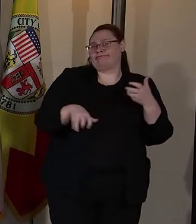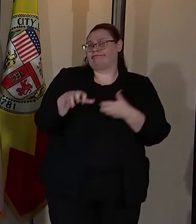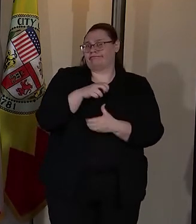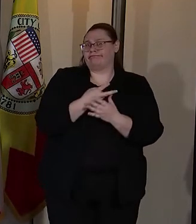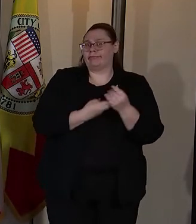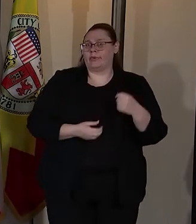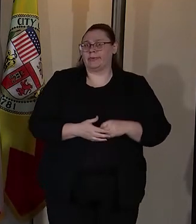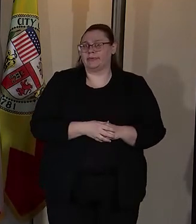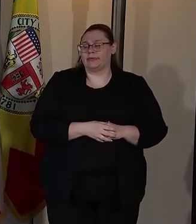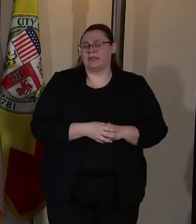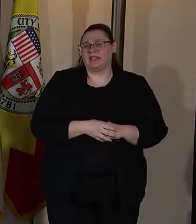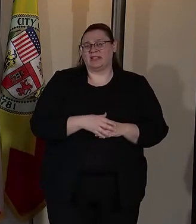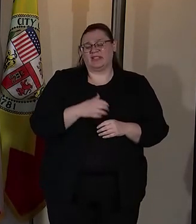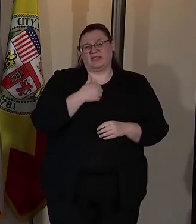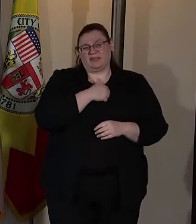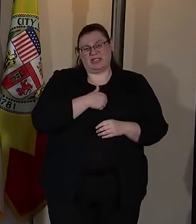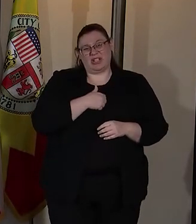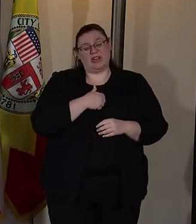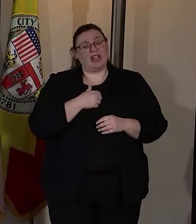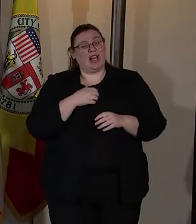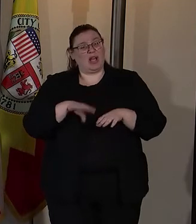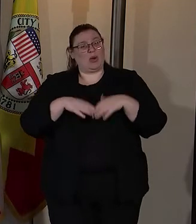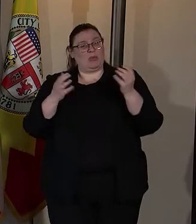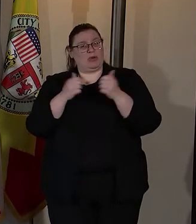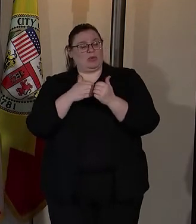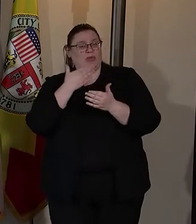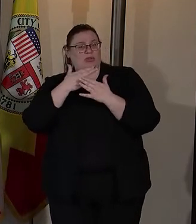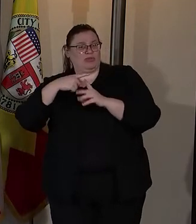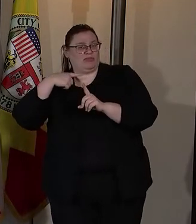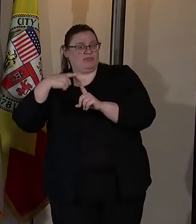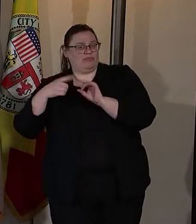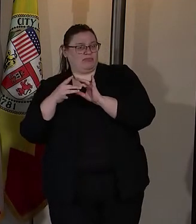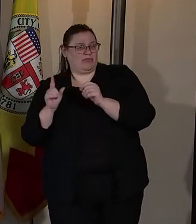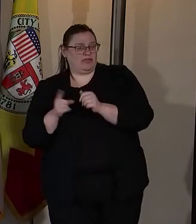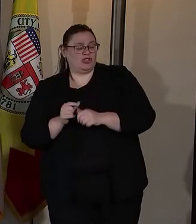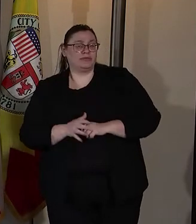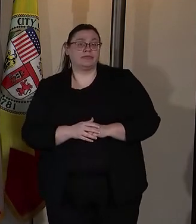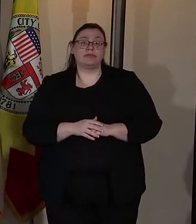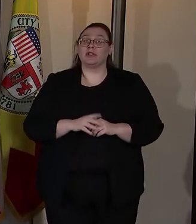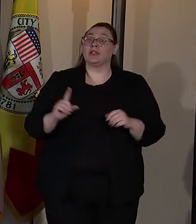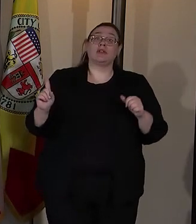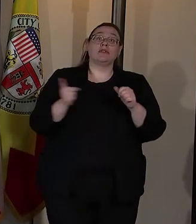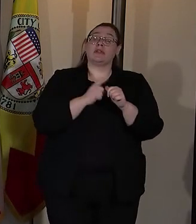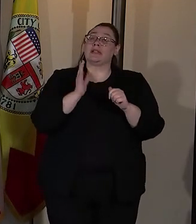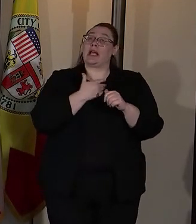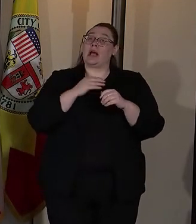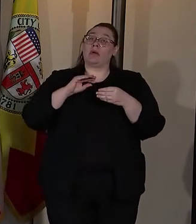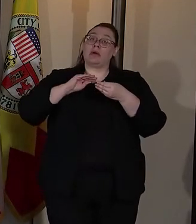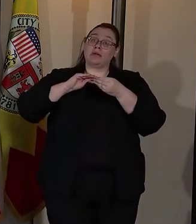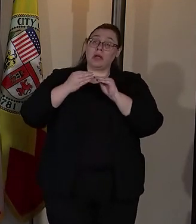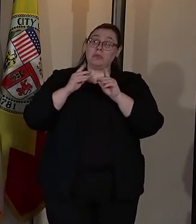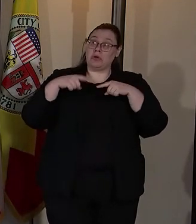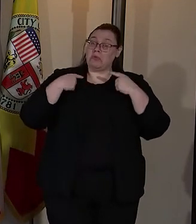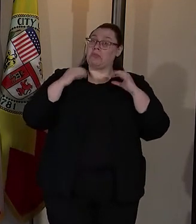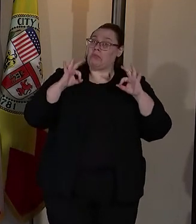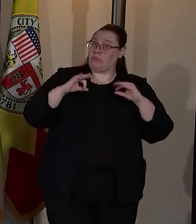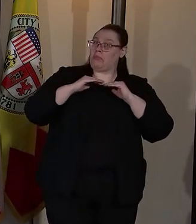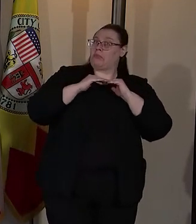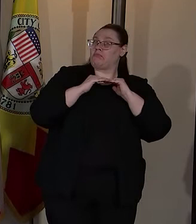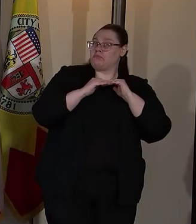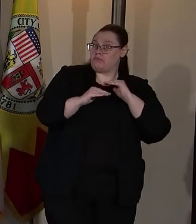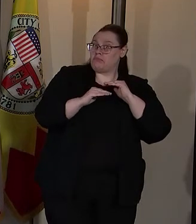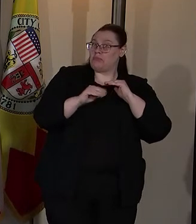and you'll forgive me if I start with the good news first. First our numbers are holding. Your work